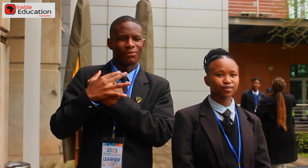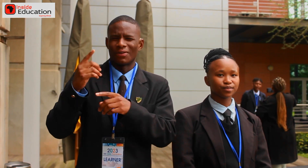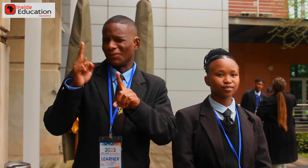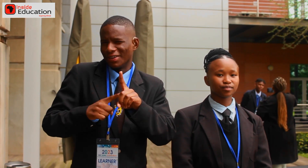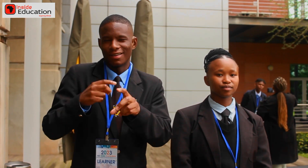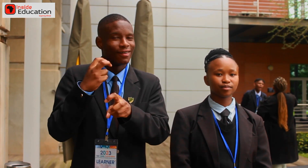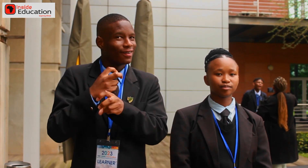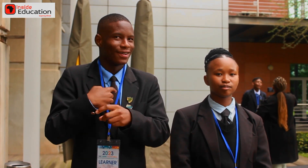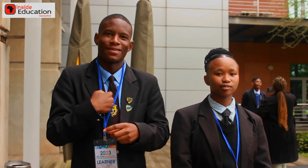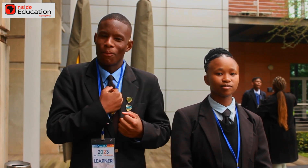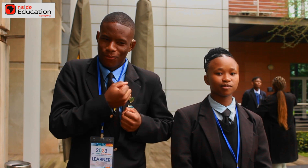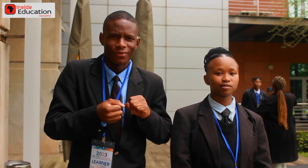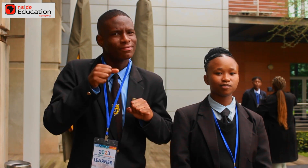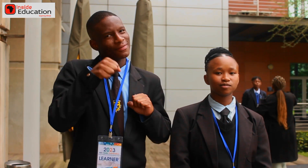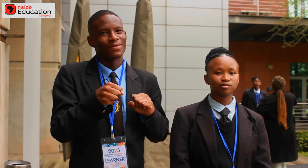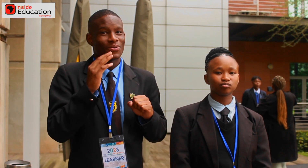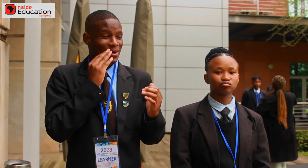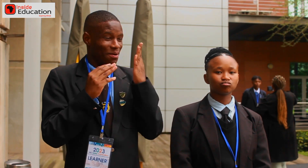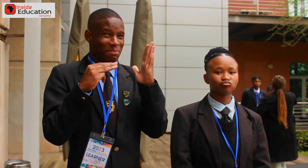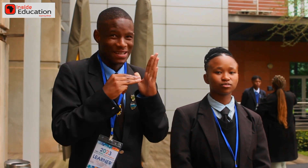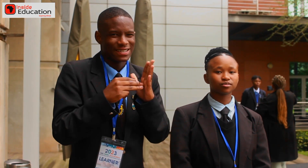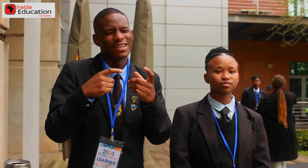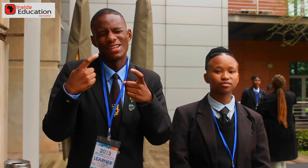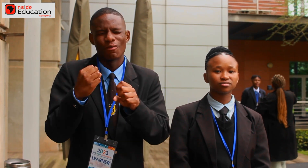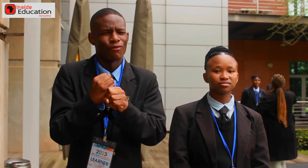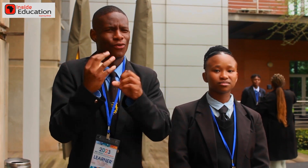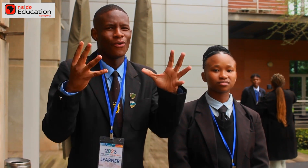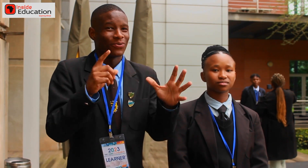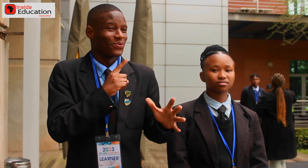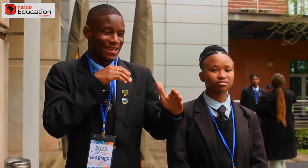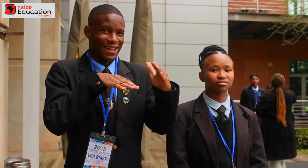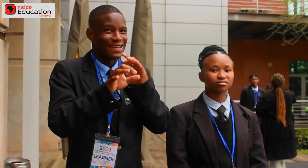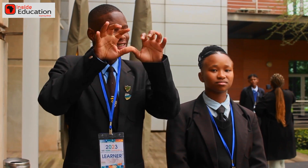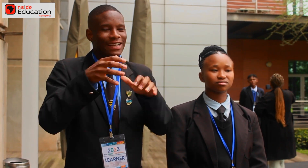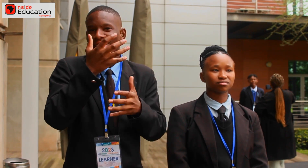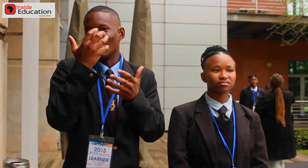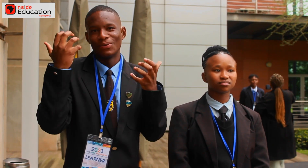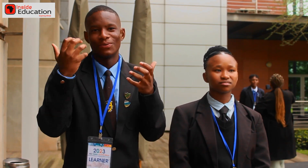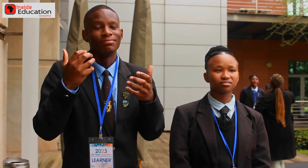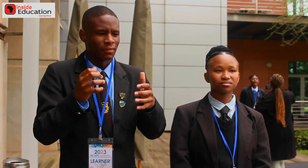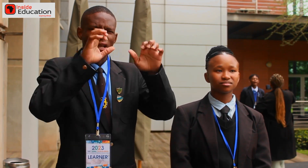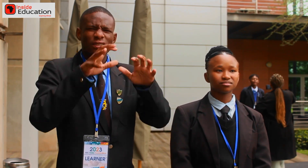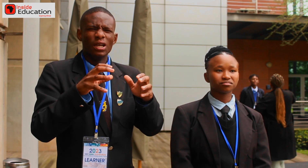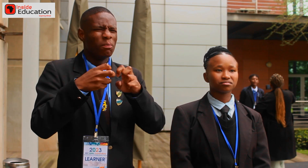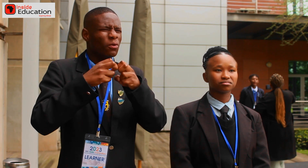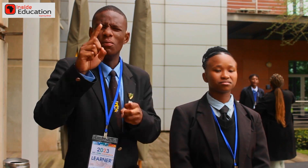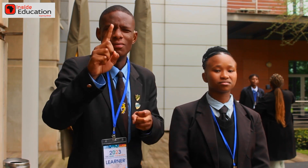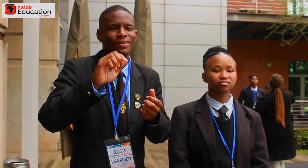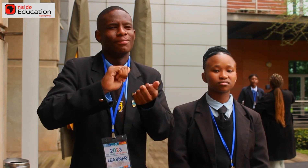prepared psychologically and emotionally. Because, as